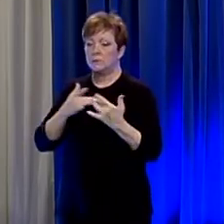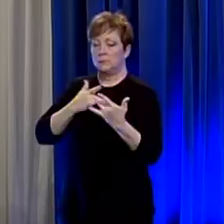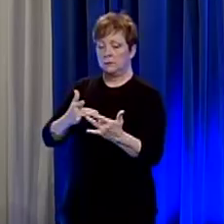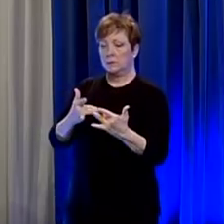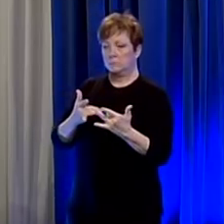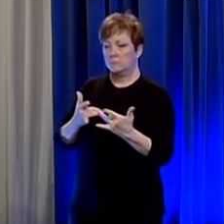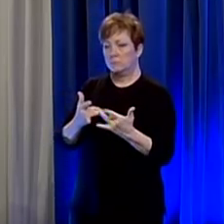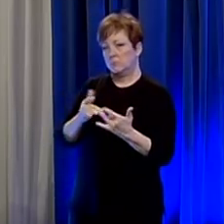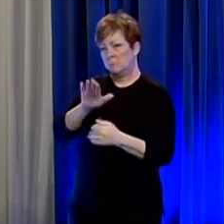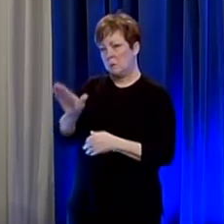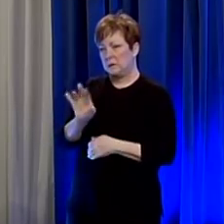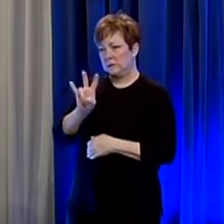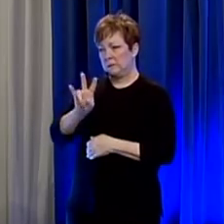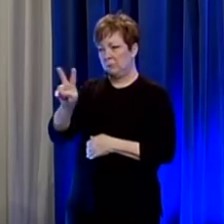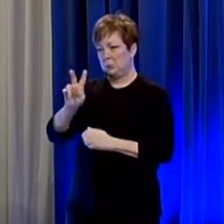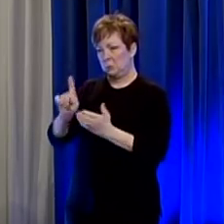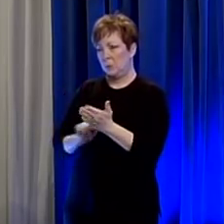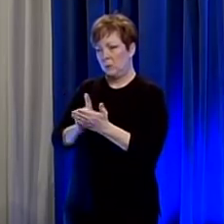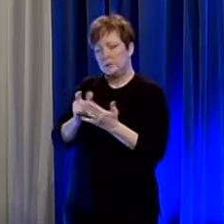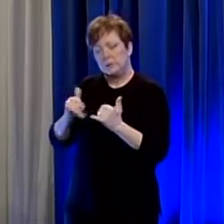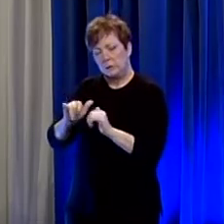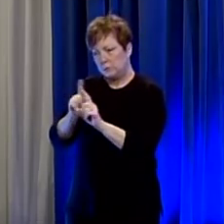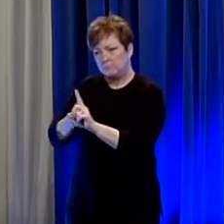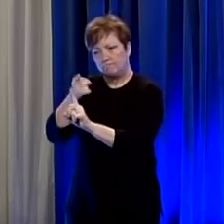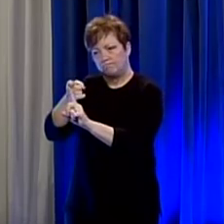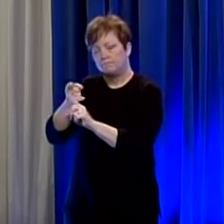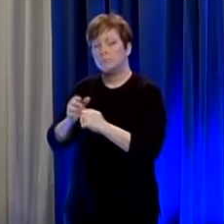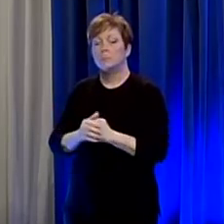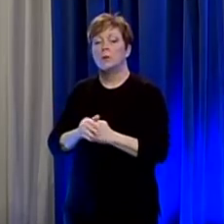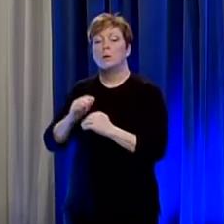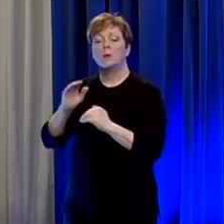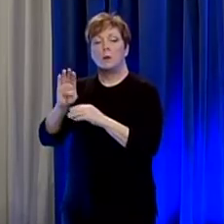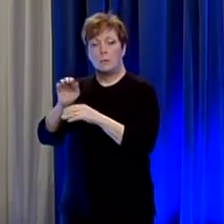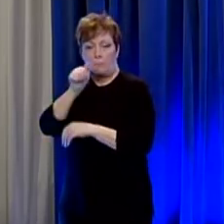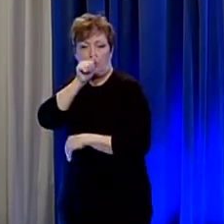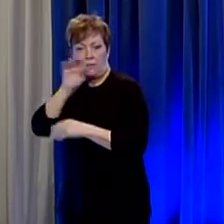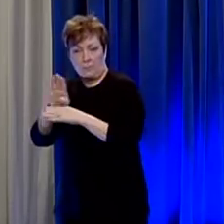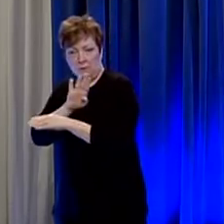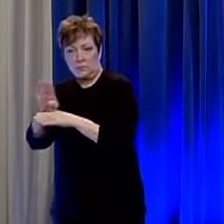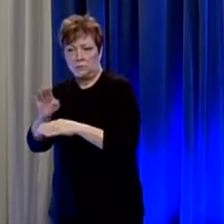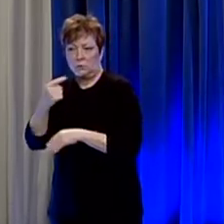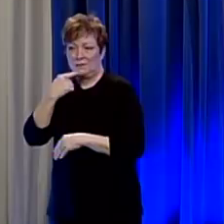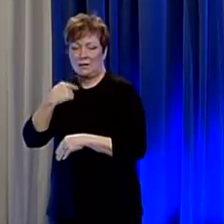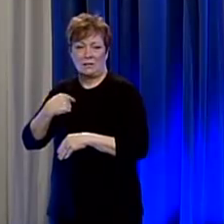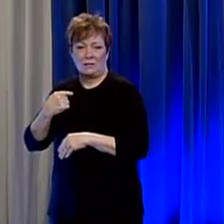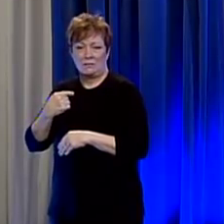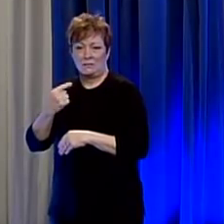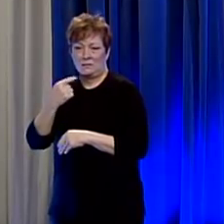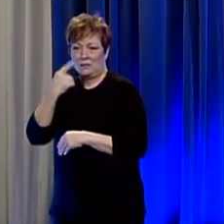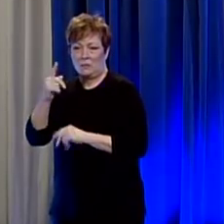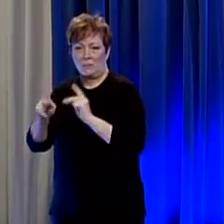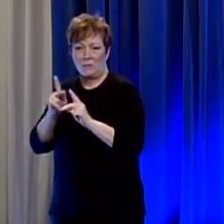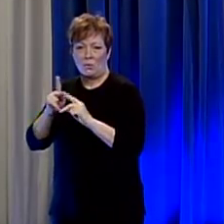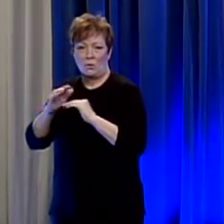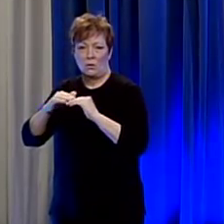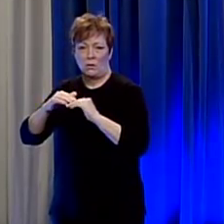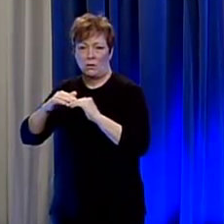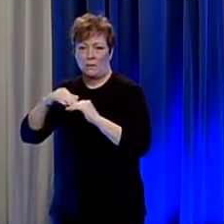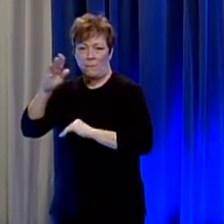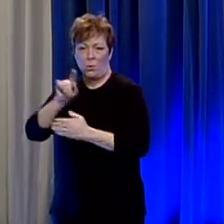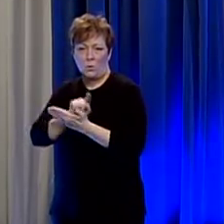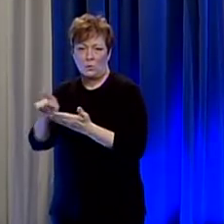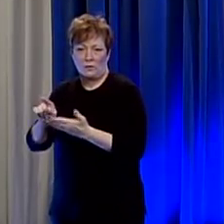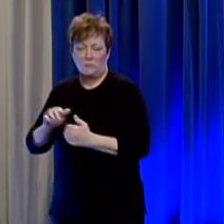get things done in about 72 hours we know the commercial labs are now reporting more than a week turnaround time for them so that's